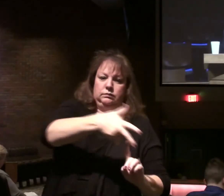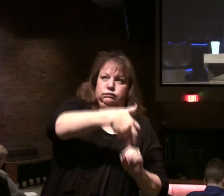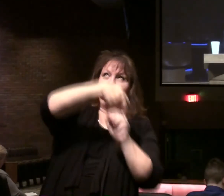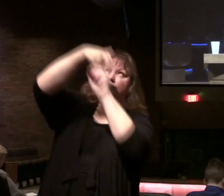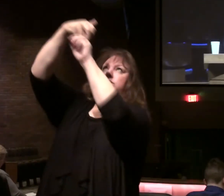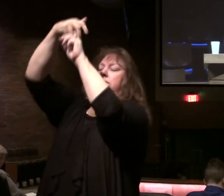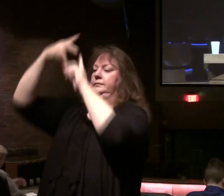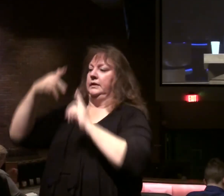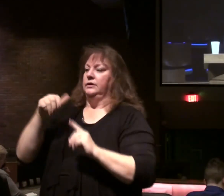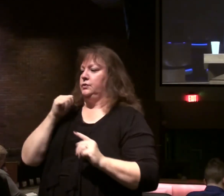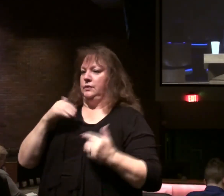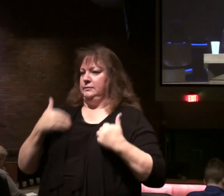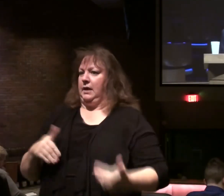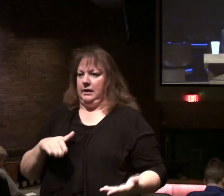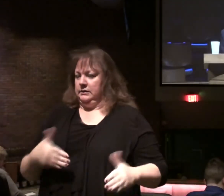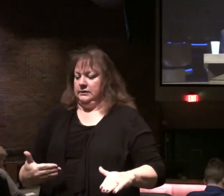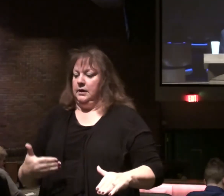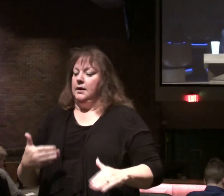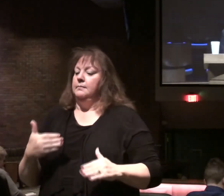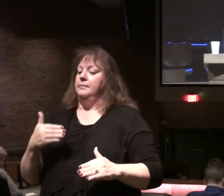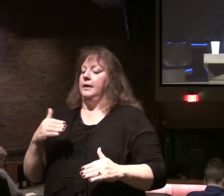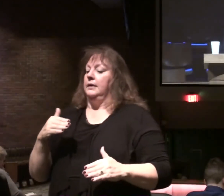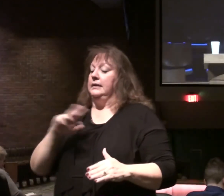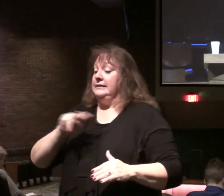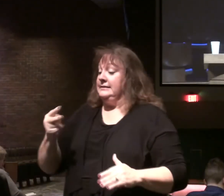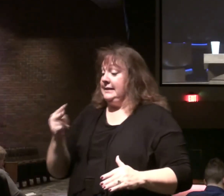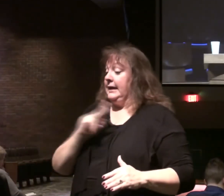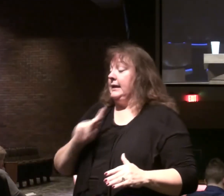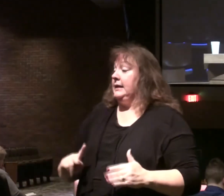all the things. But in. Chapter one.